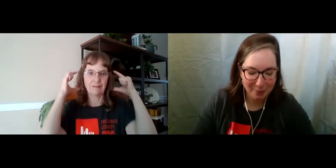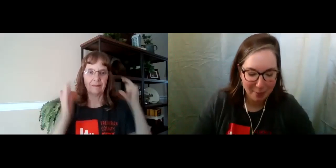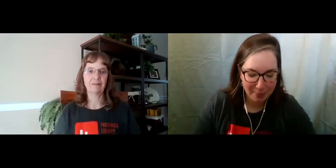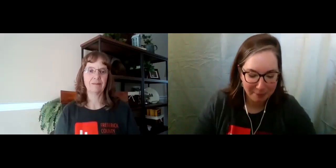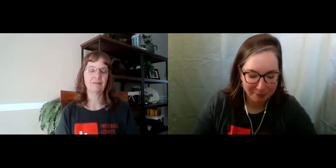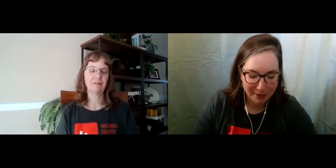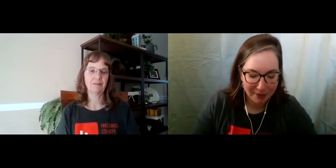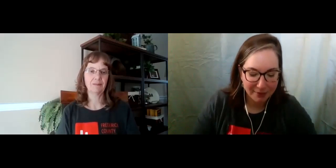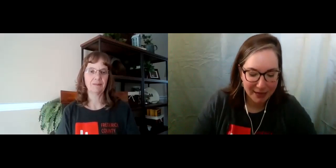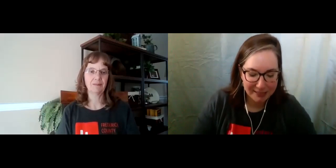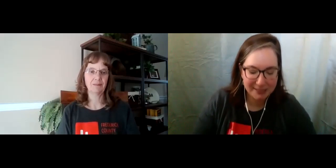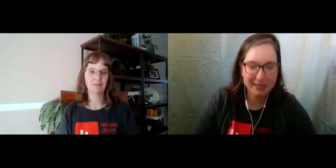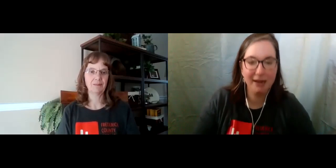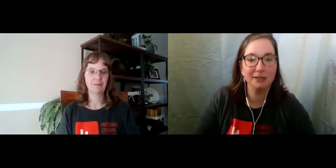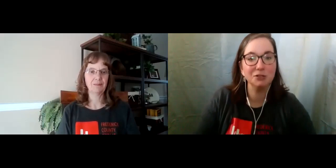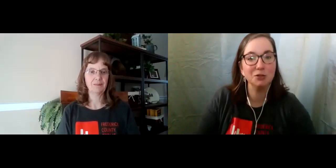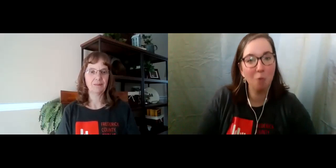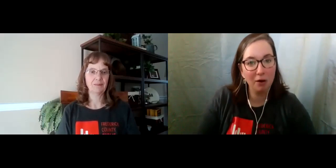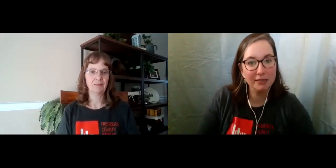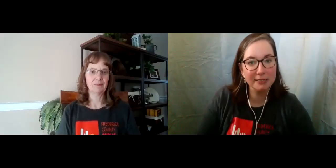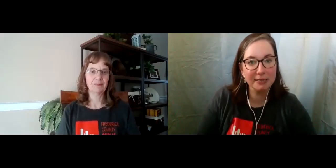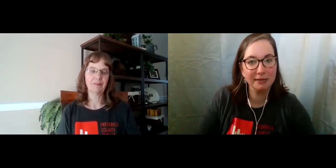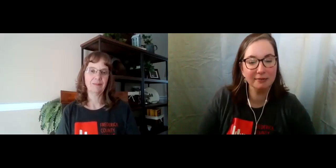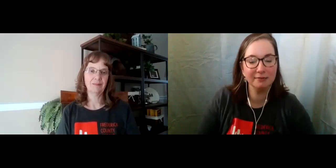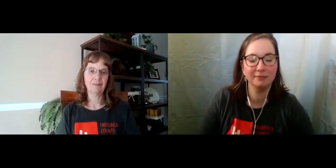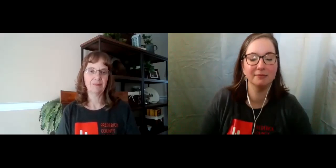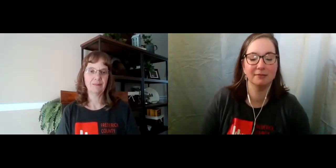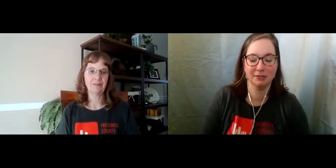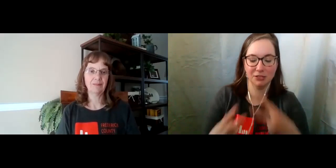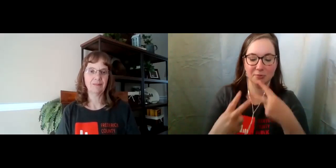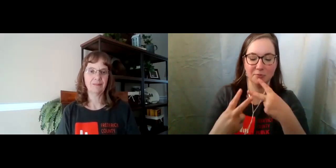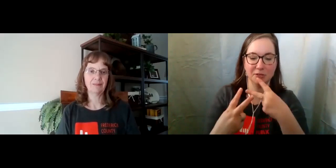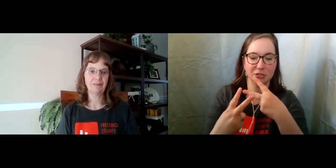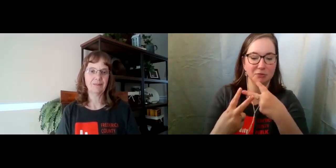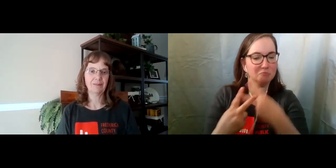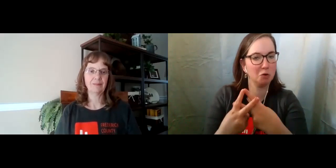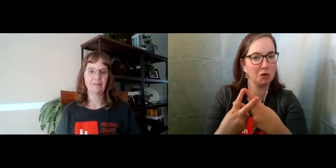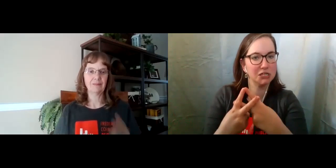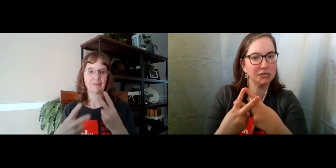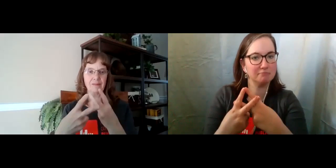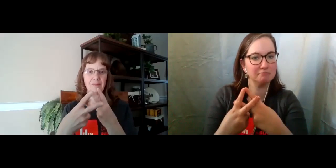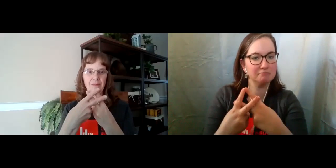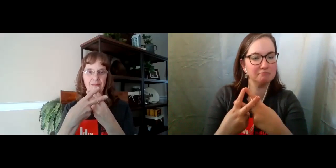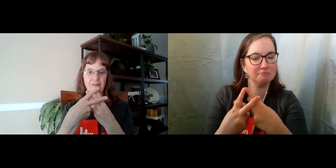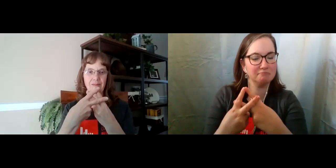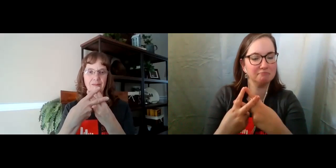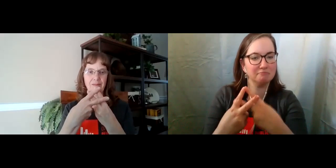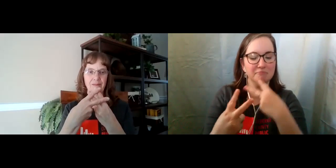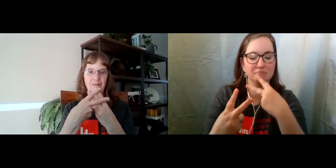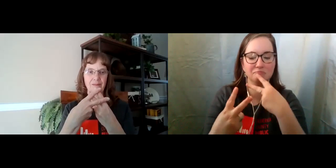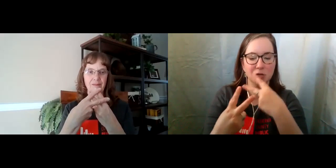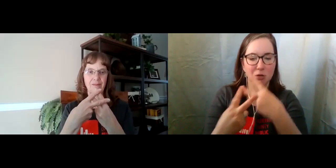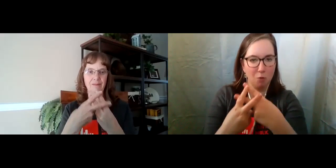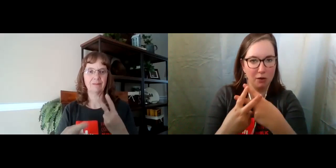The next sign is quarantine. So remember, it's just quarantine. Quarantine.